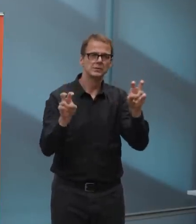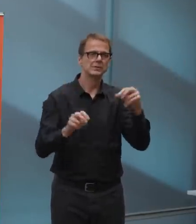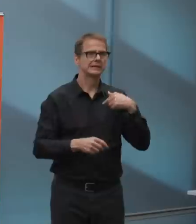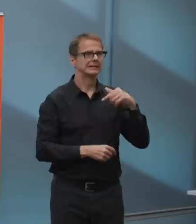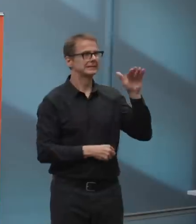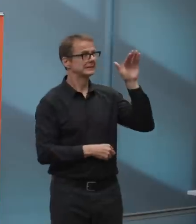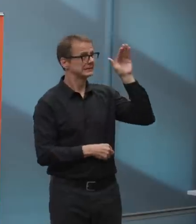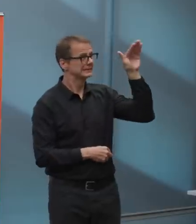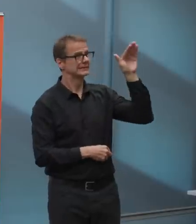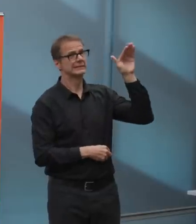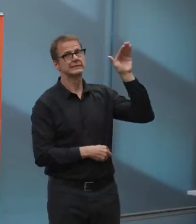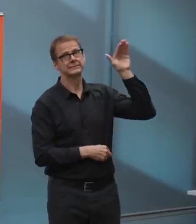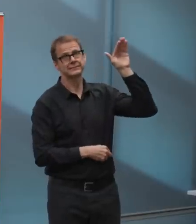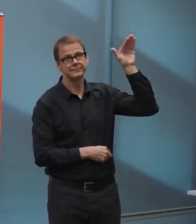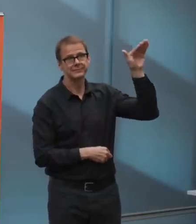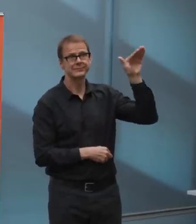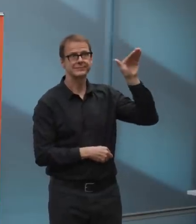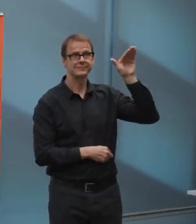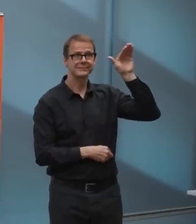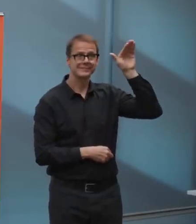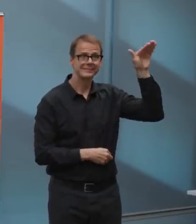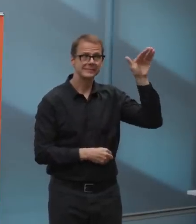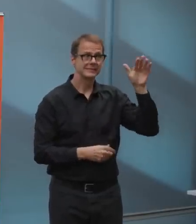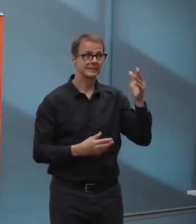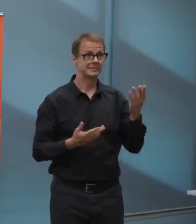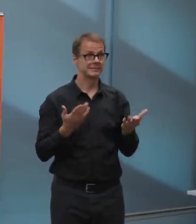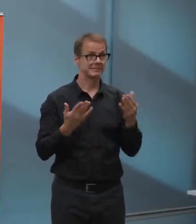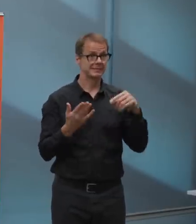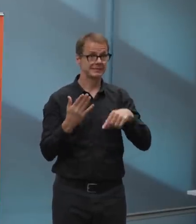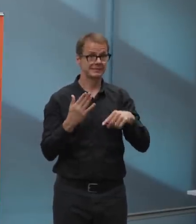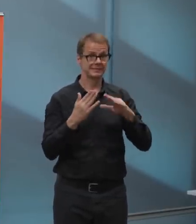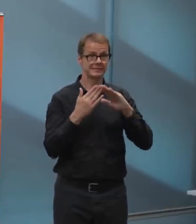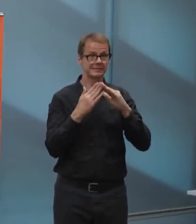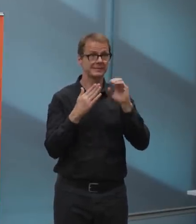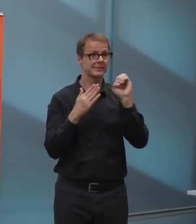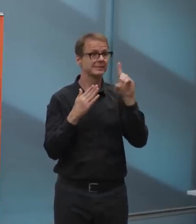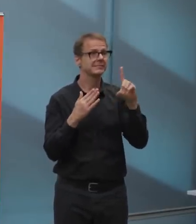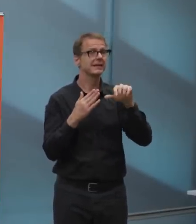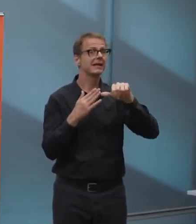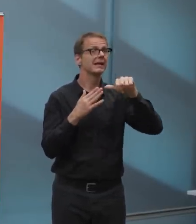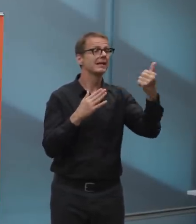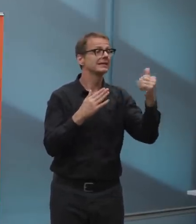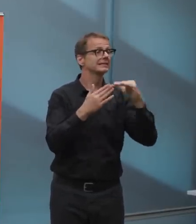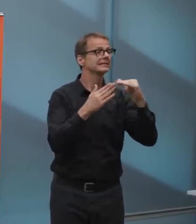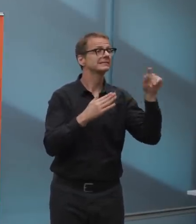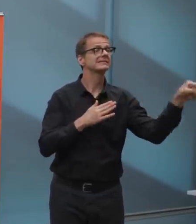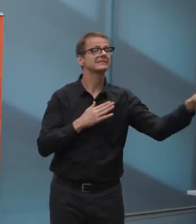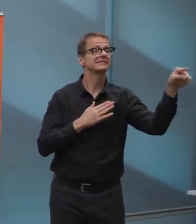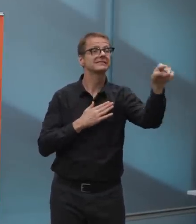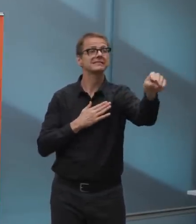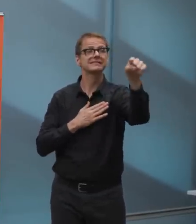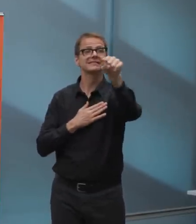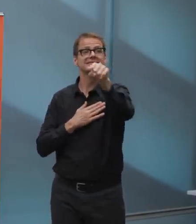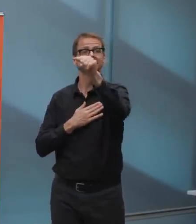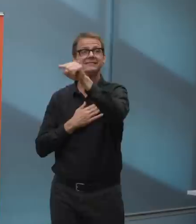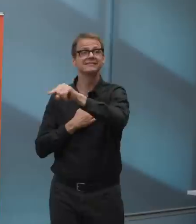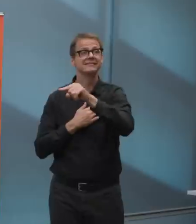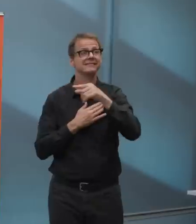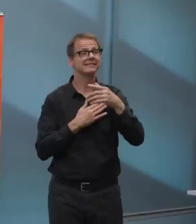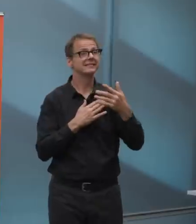our financial difficulties. And provincial governments as well as the federal government need to be part of this conversation urgently.